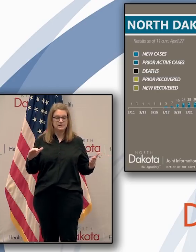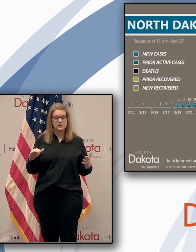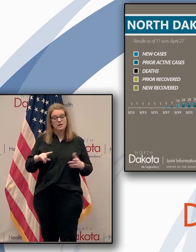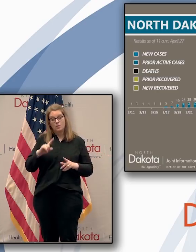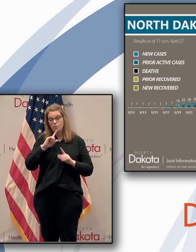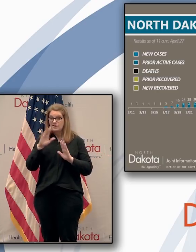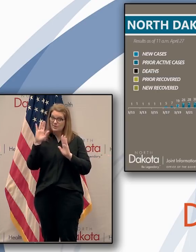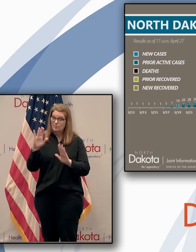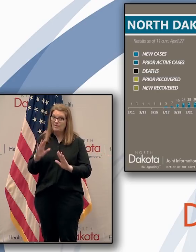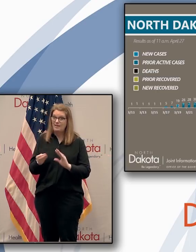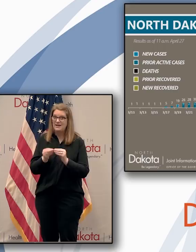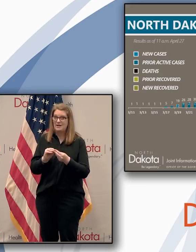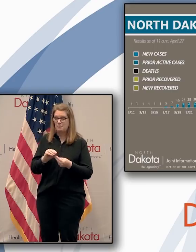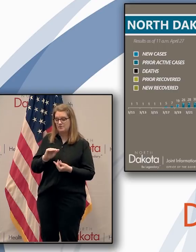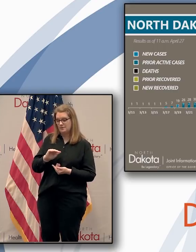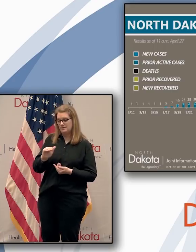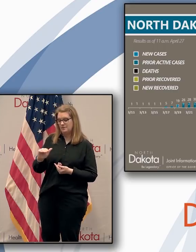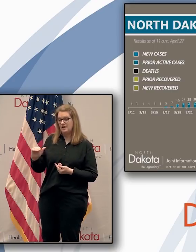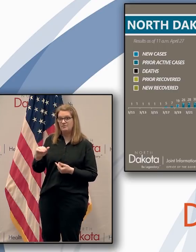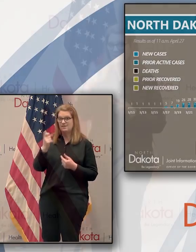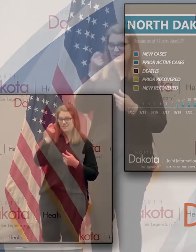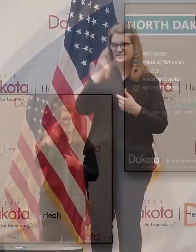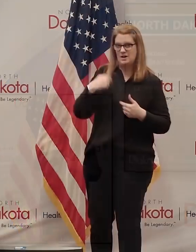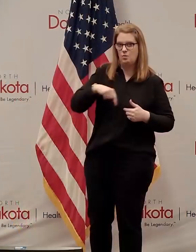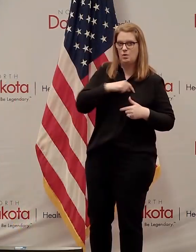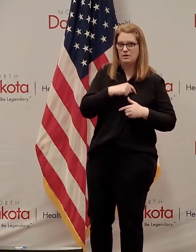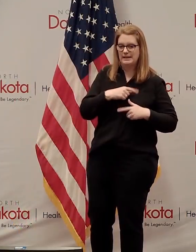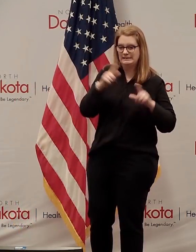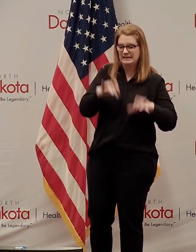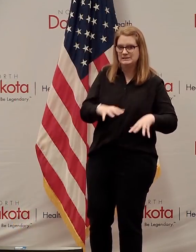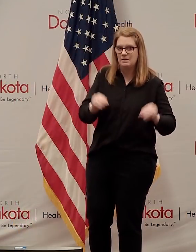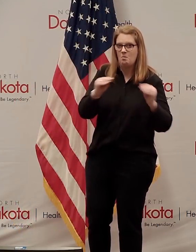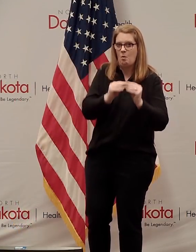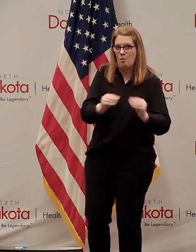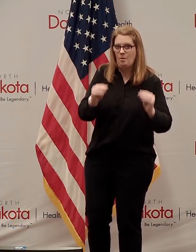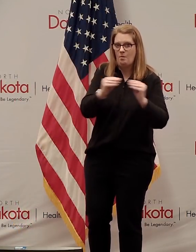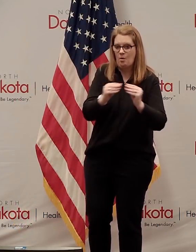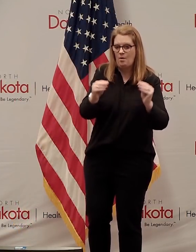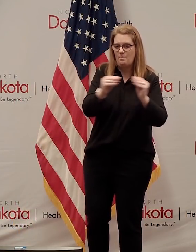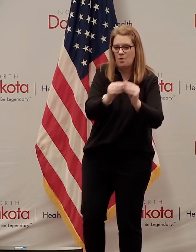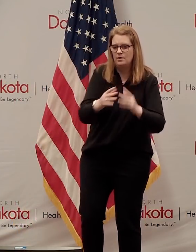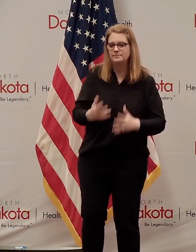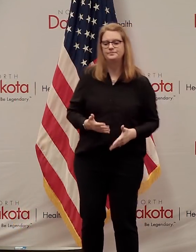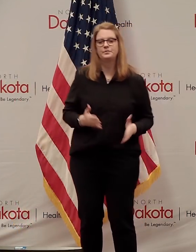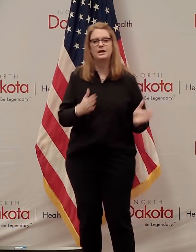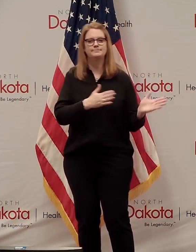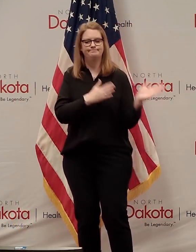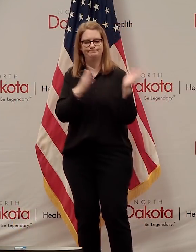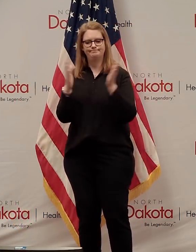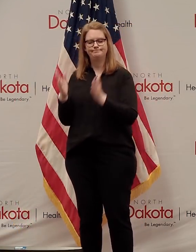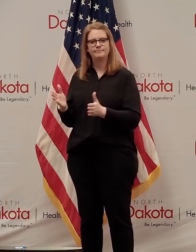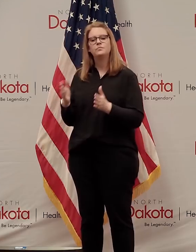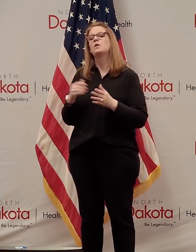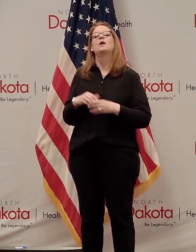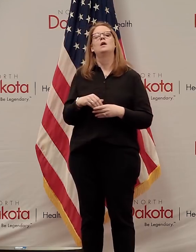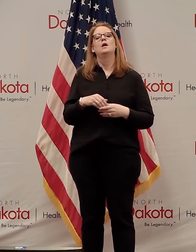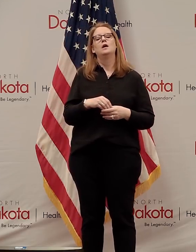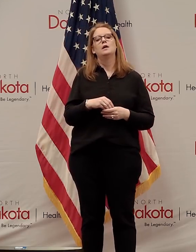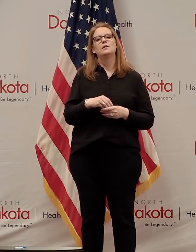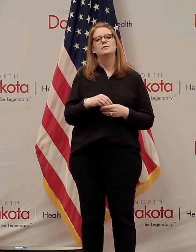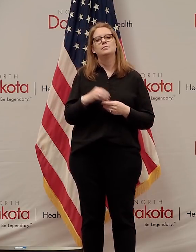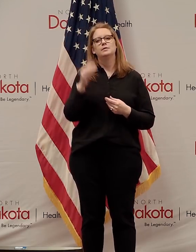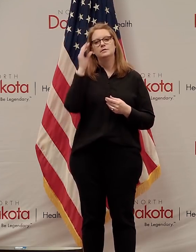number is staying flat while we're really ramping up testing. Next topic is, since this